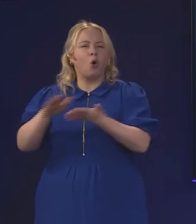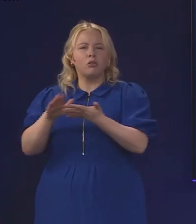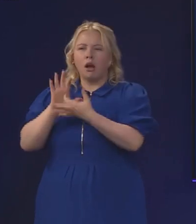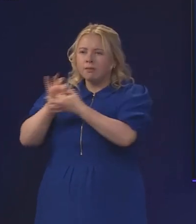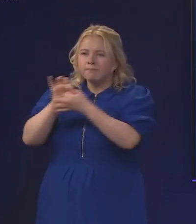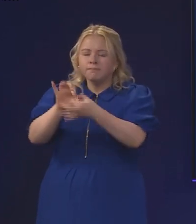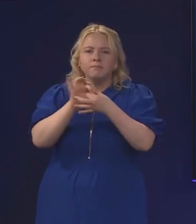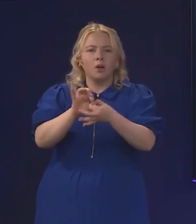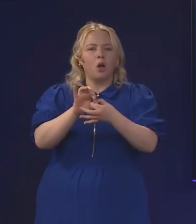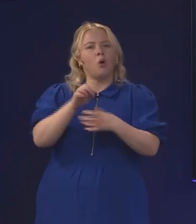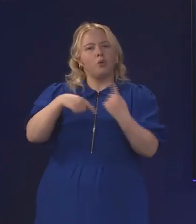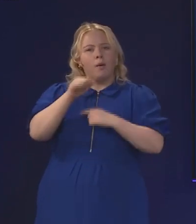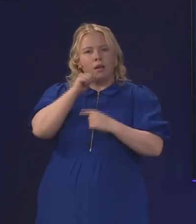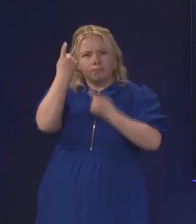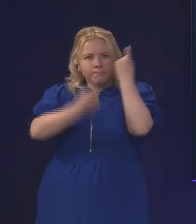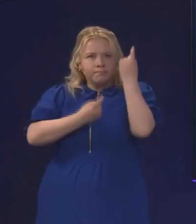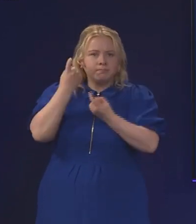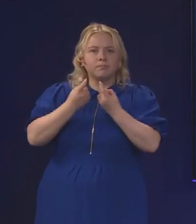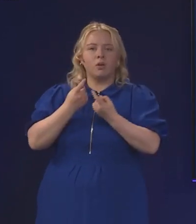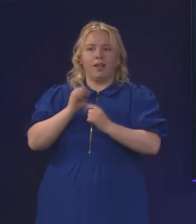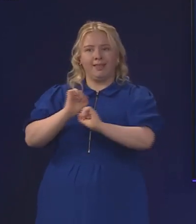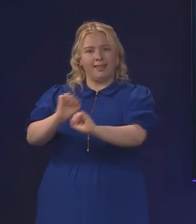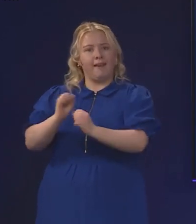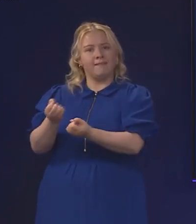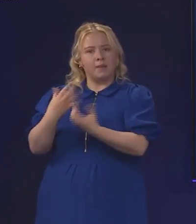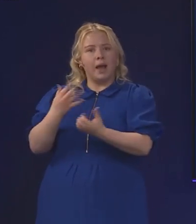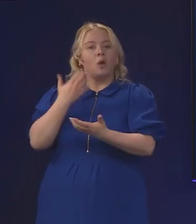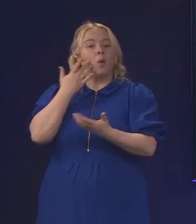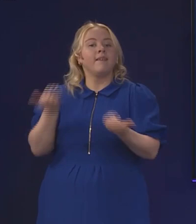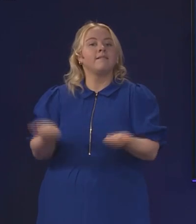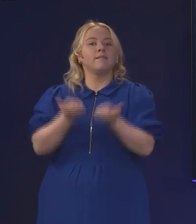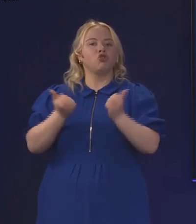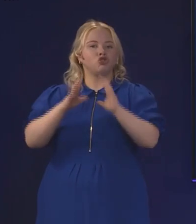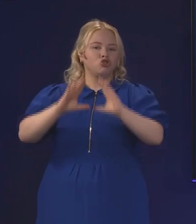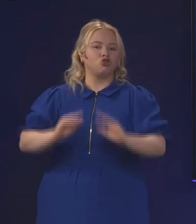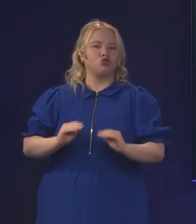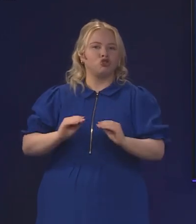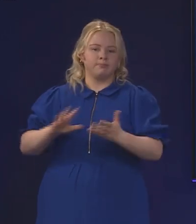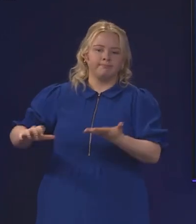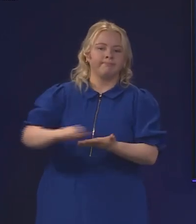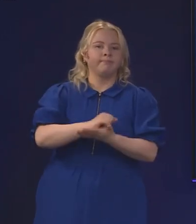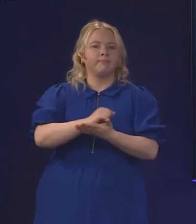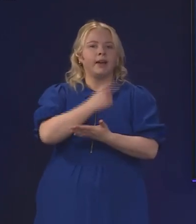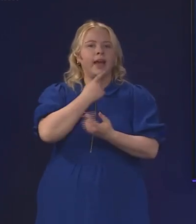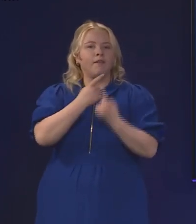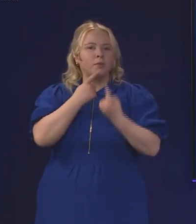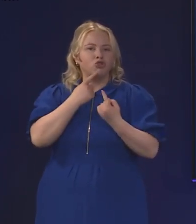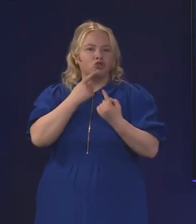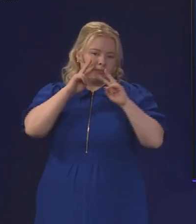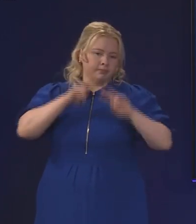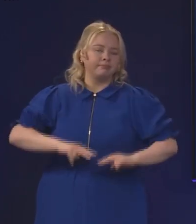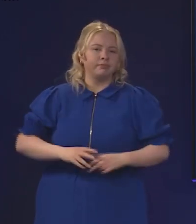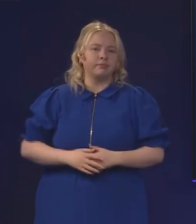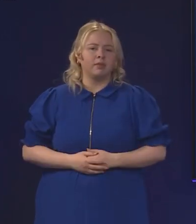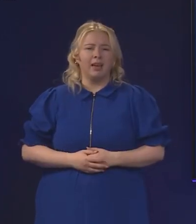that are made in the course of the consultation when it closes and the responses are analysed. I mean we had many of these same